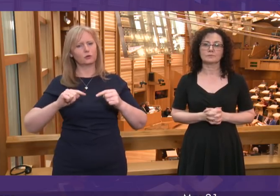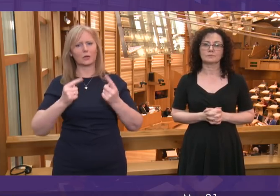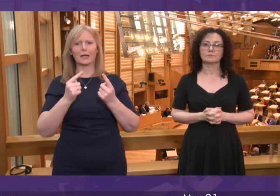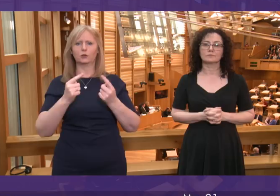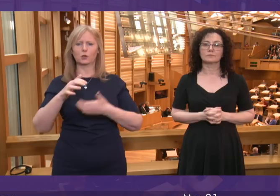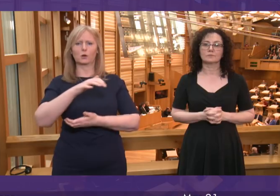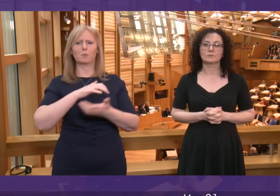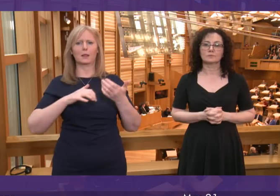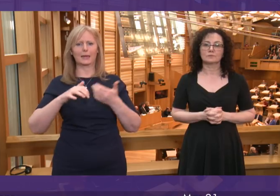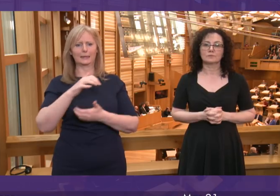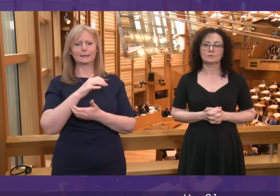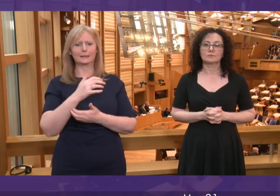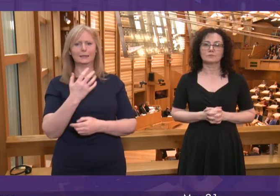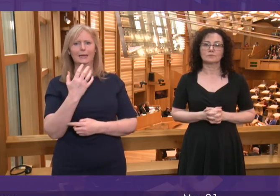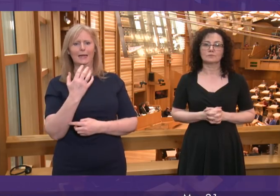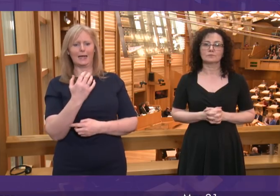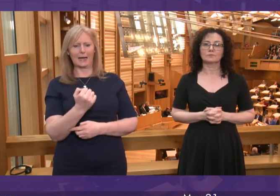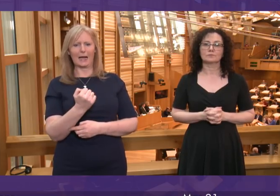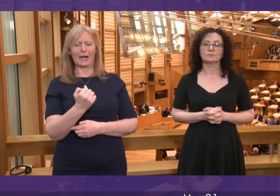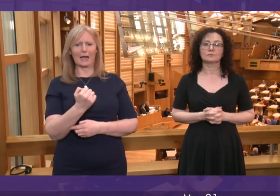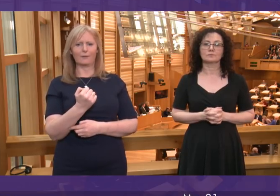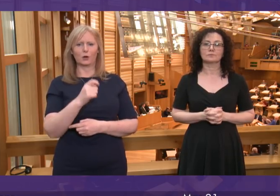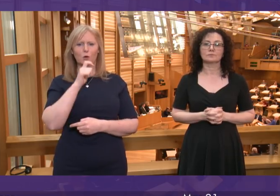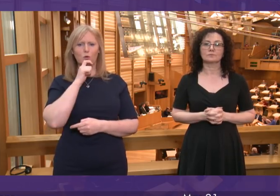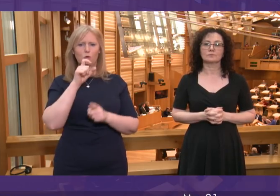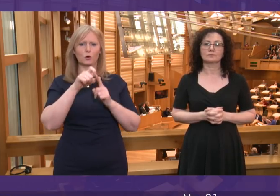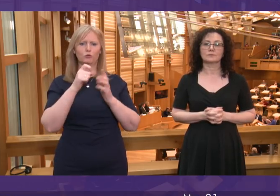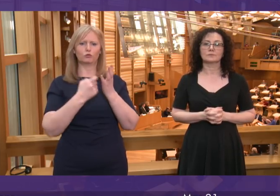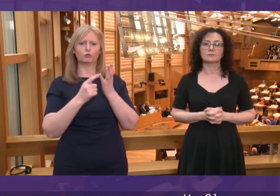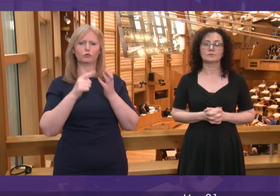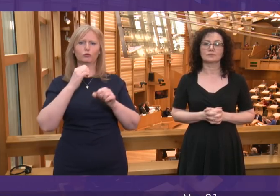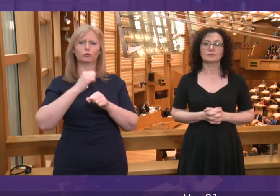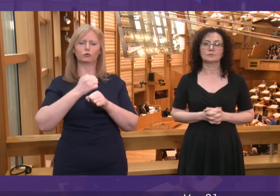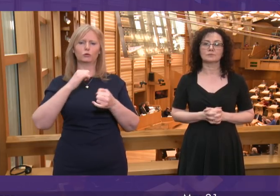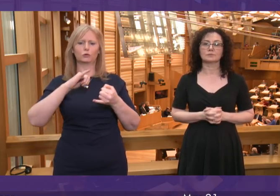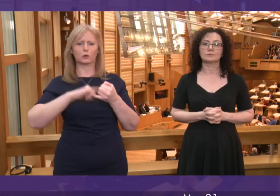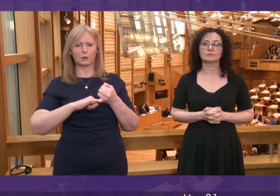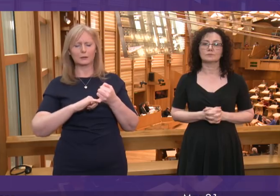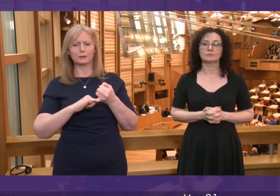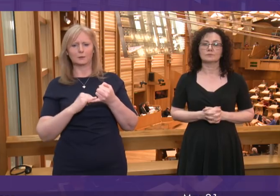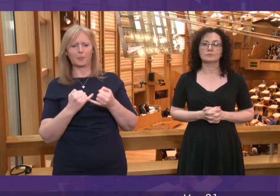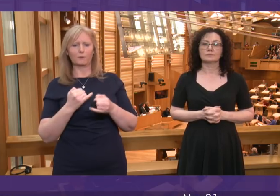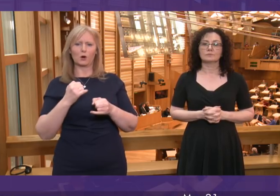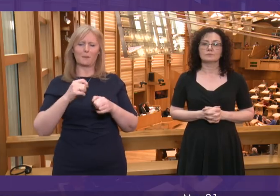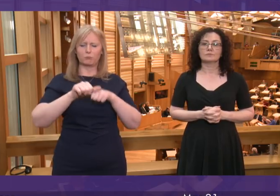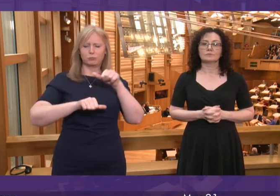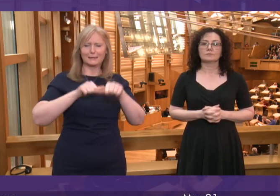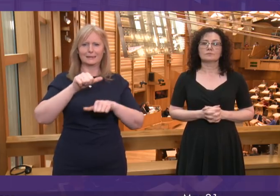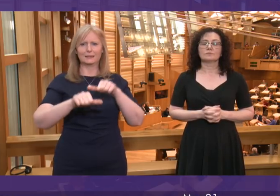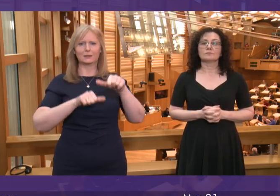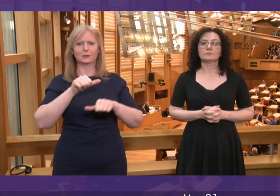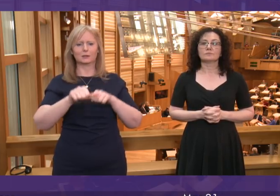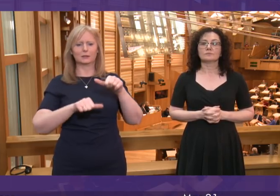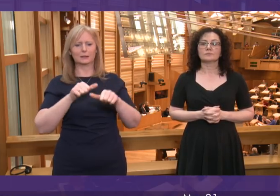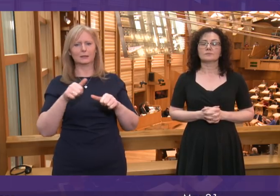involves taking a very hard line against those who supply drugs, and we saw figures earlier this week about police seizures of drugs. It definitely